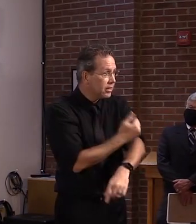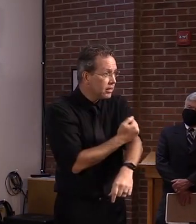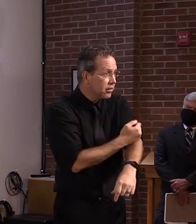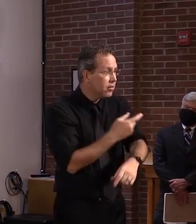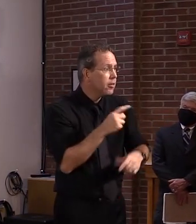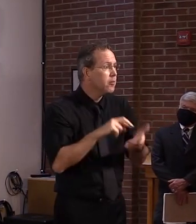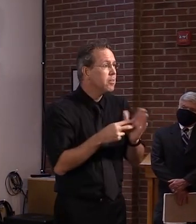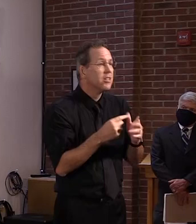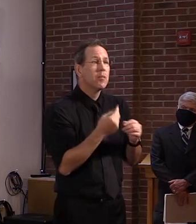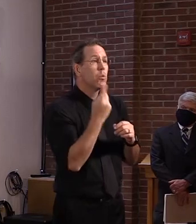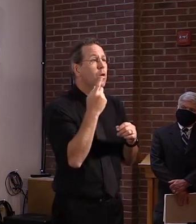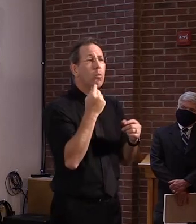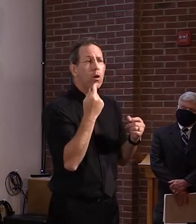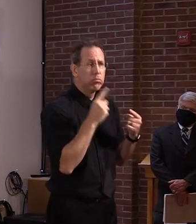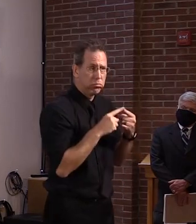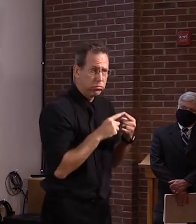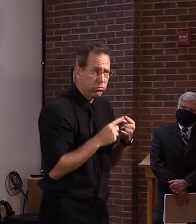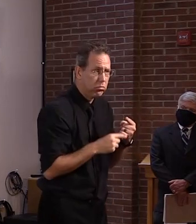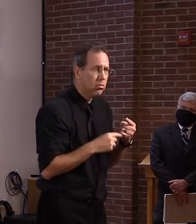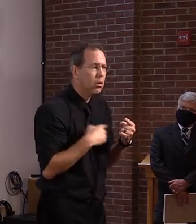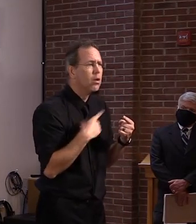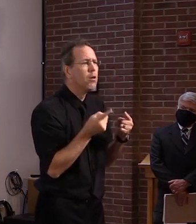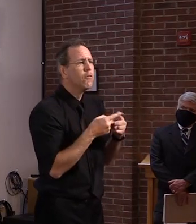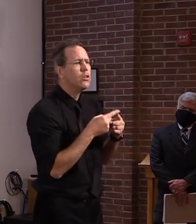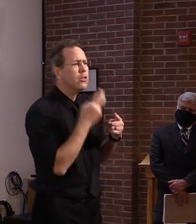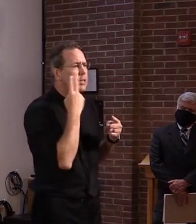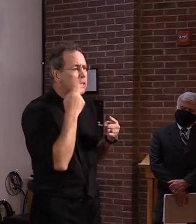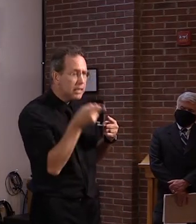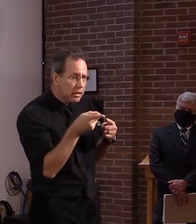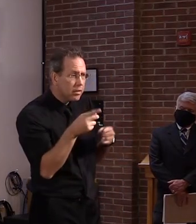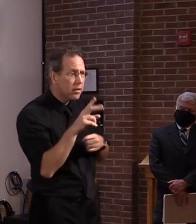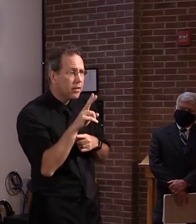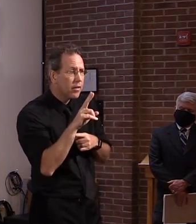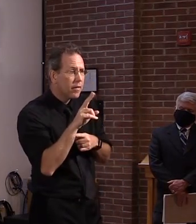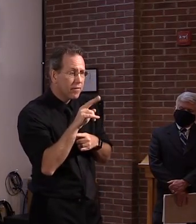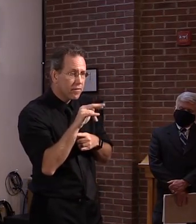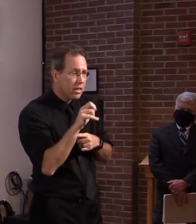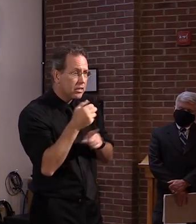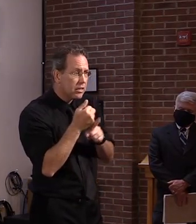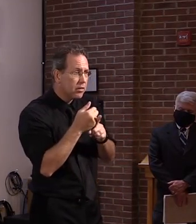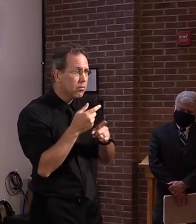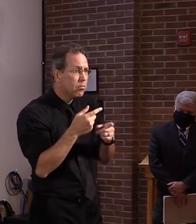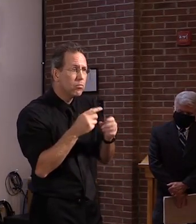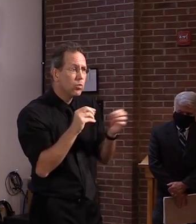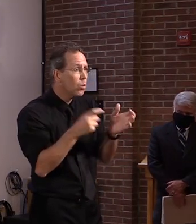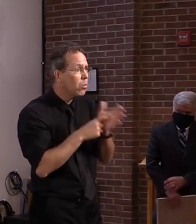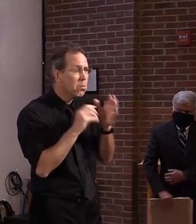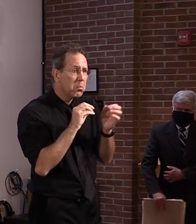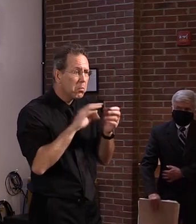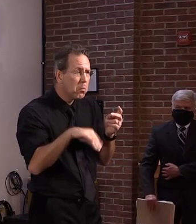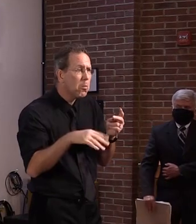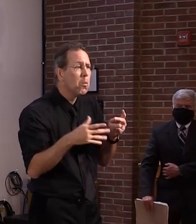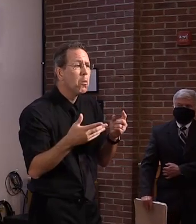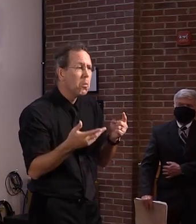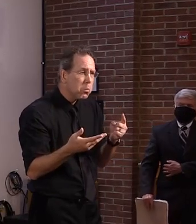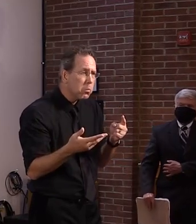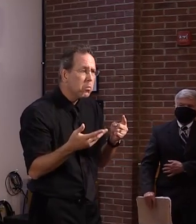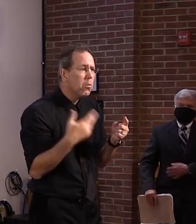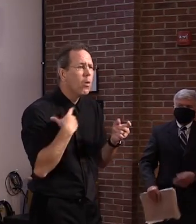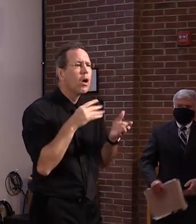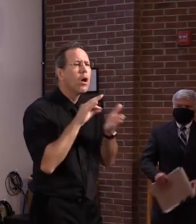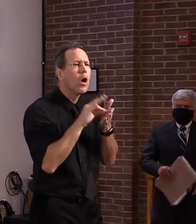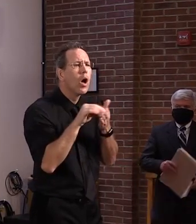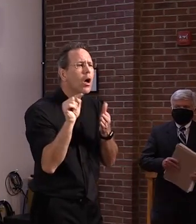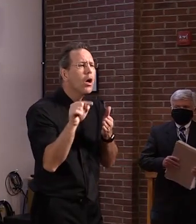um, outcomes would be like if we did not do that. Uh, how many more deaths would our society, our